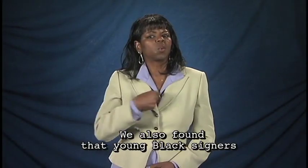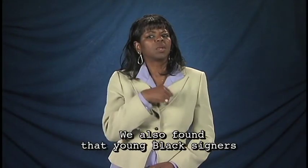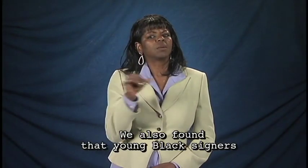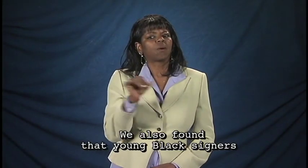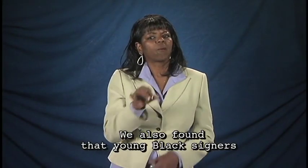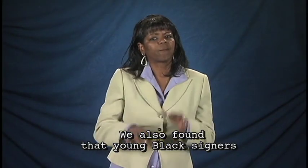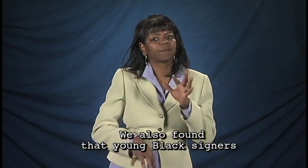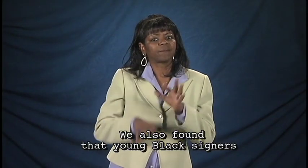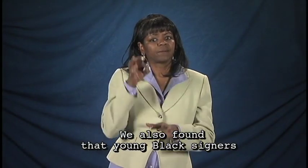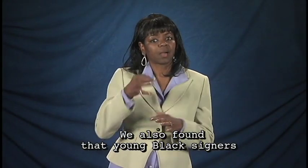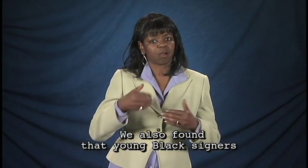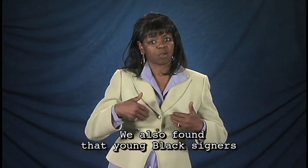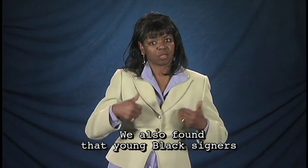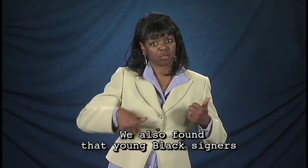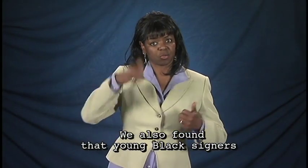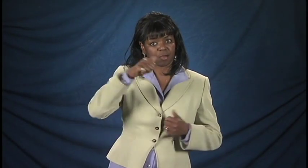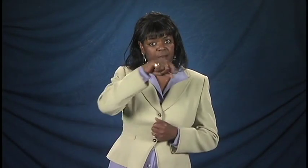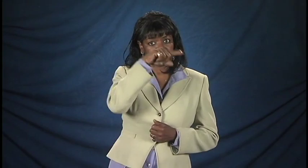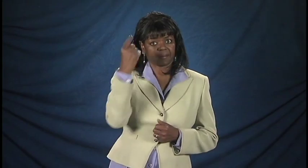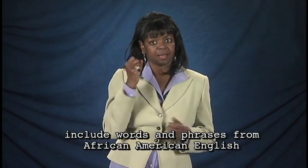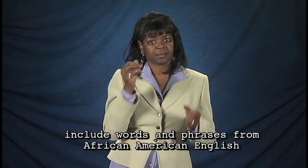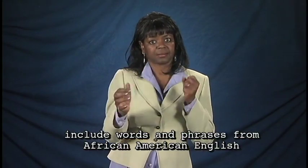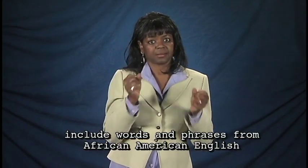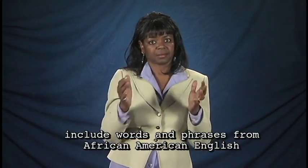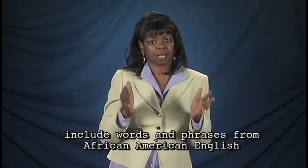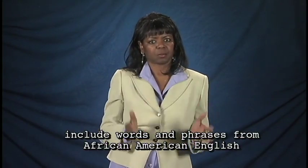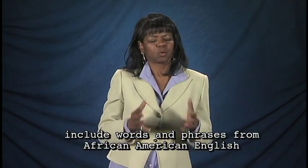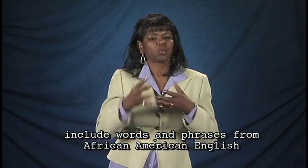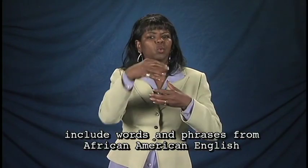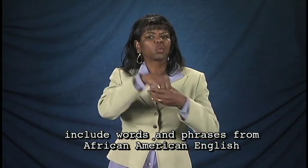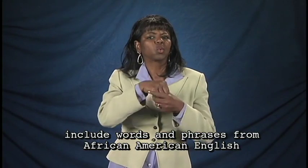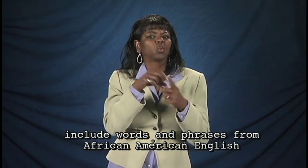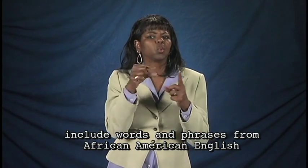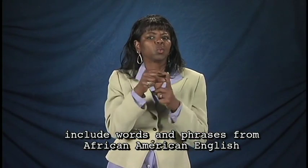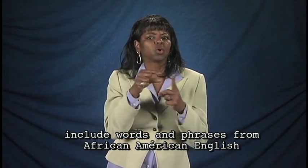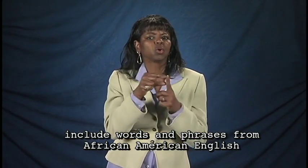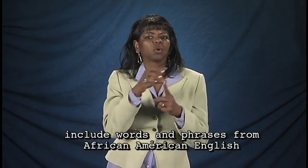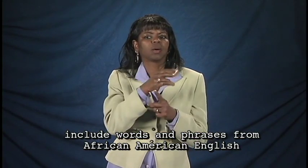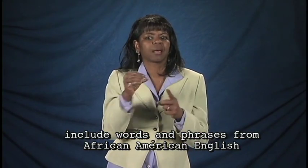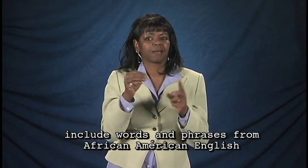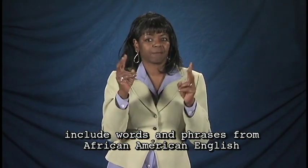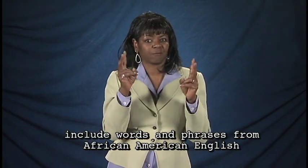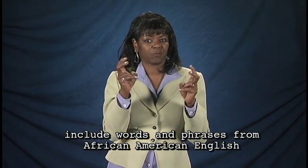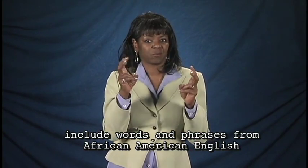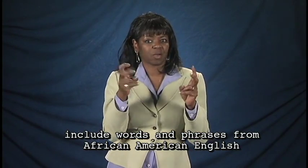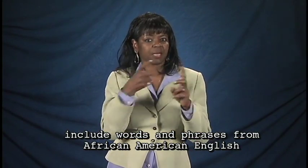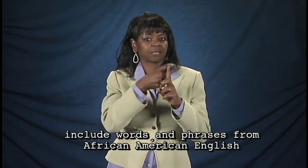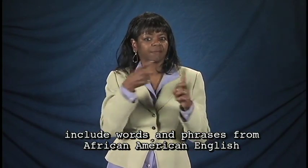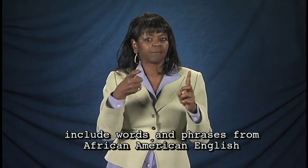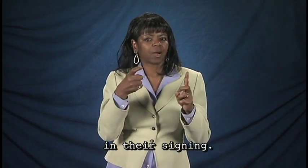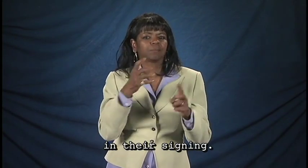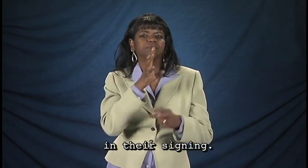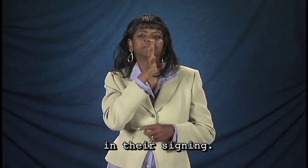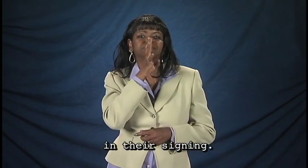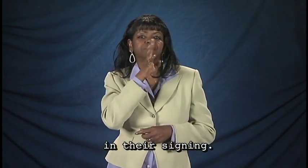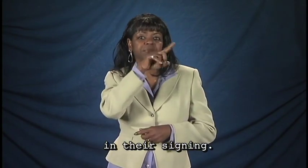We also found that young black signers include words and phrases from African American English in their signing.